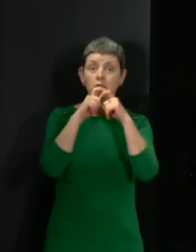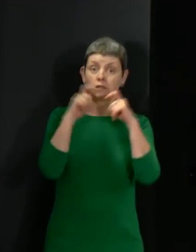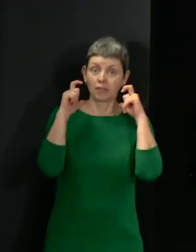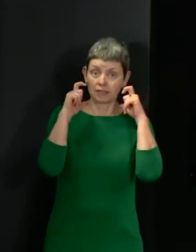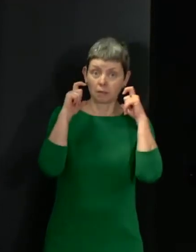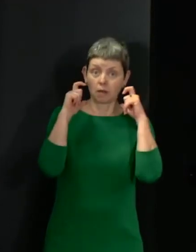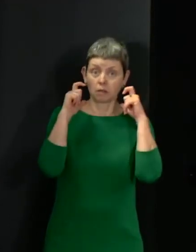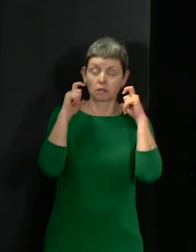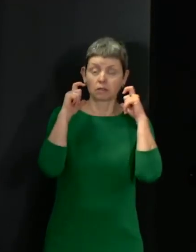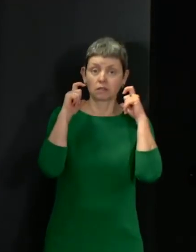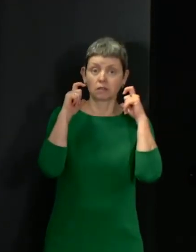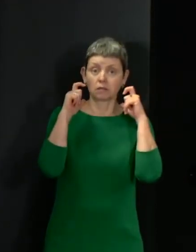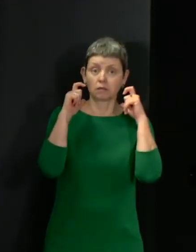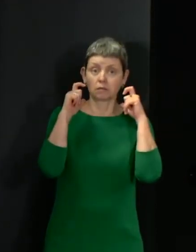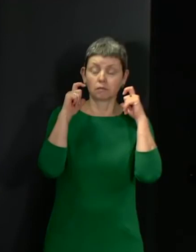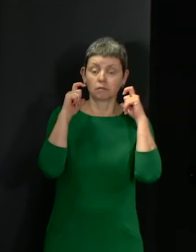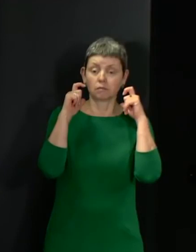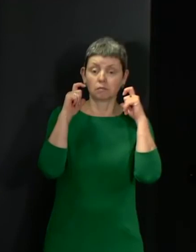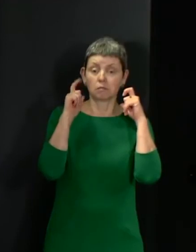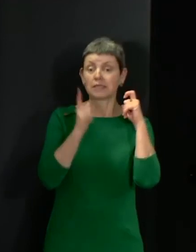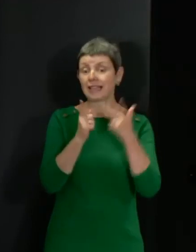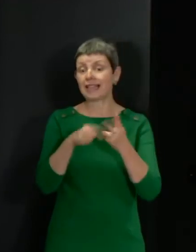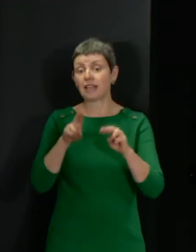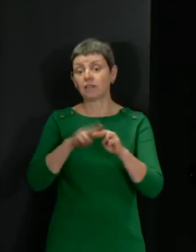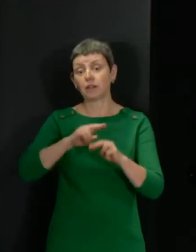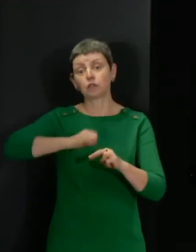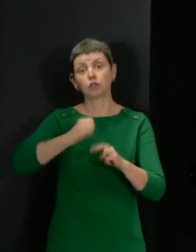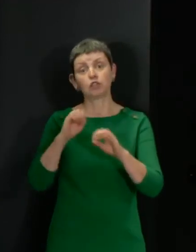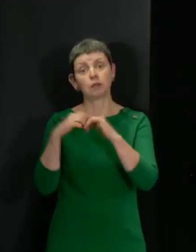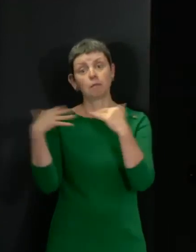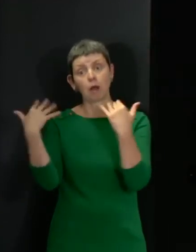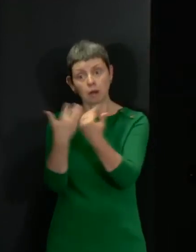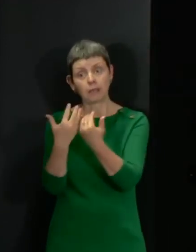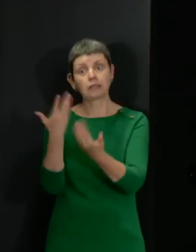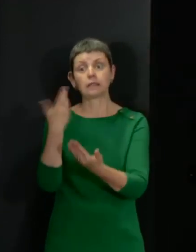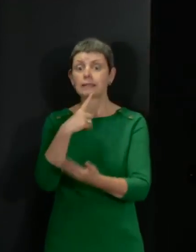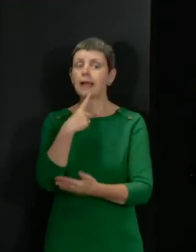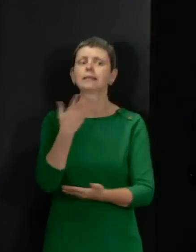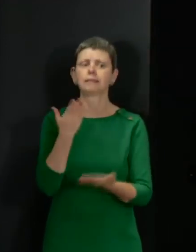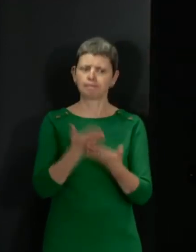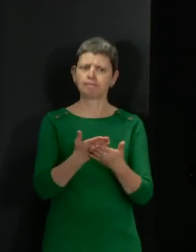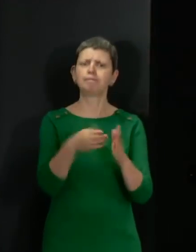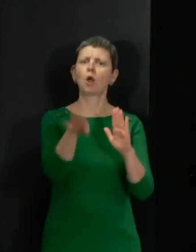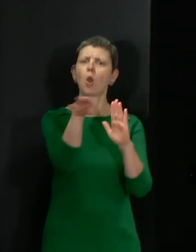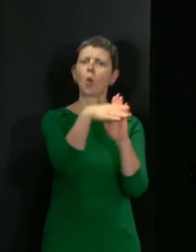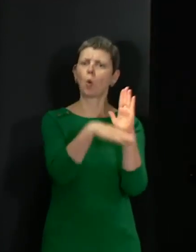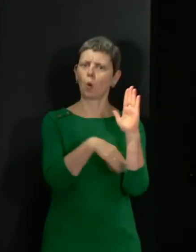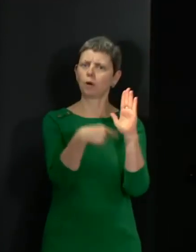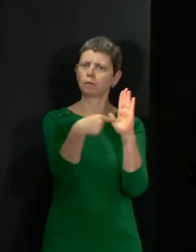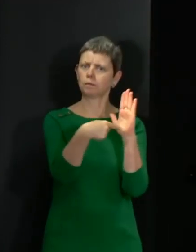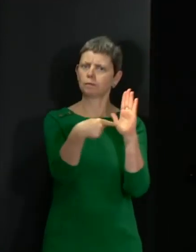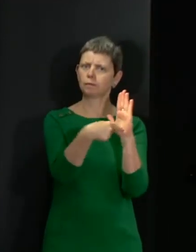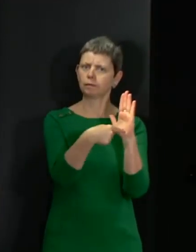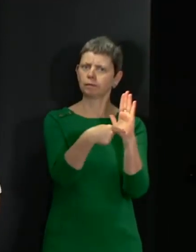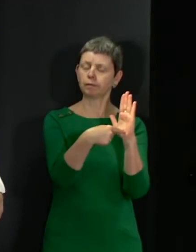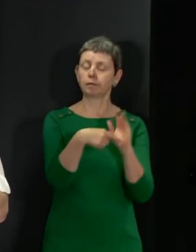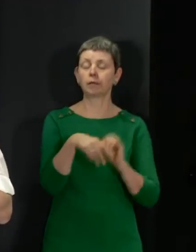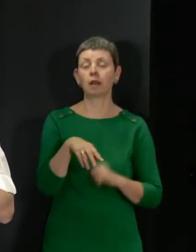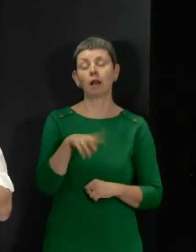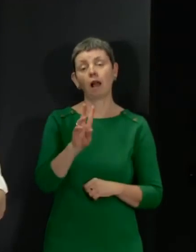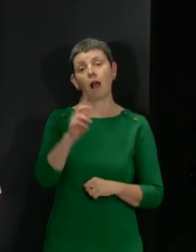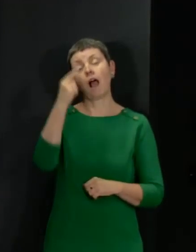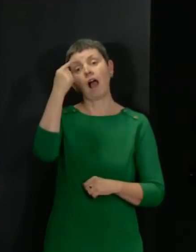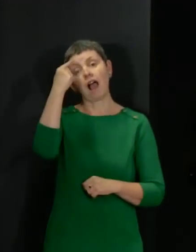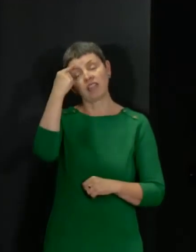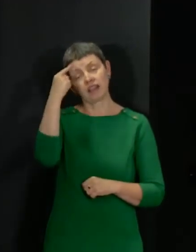if Parliament does mandate that into enforceable law, in my mind, I see some analogies